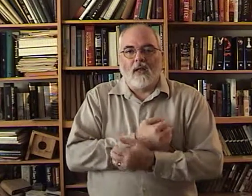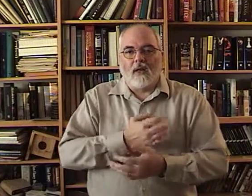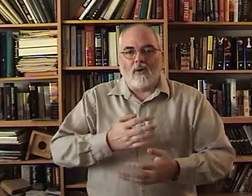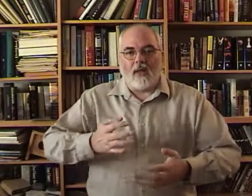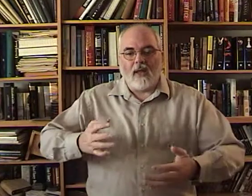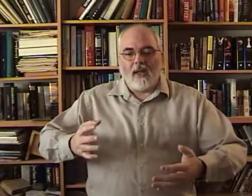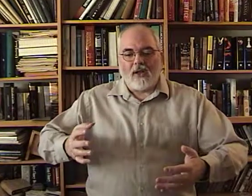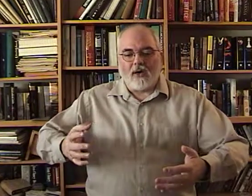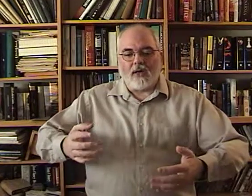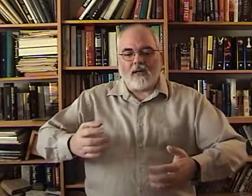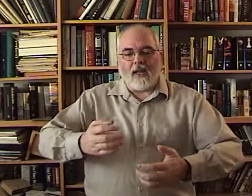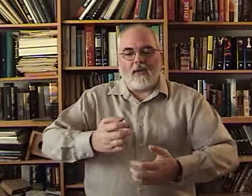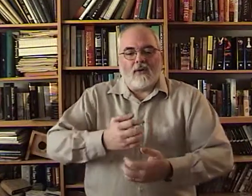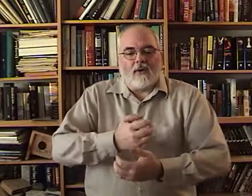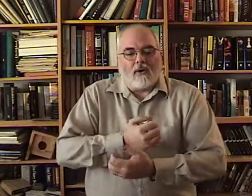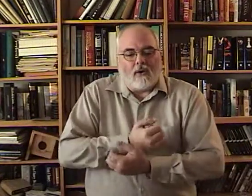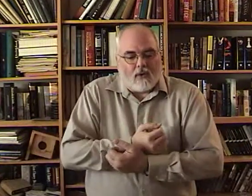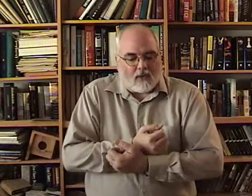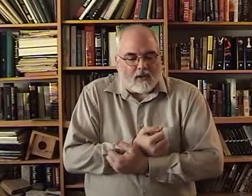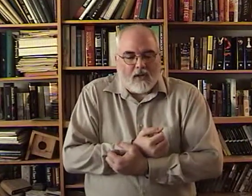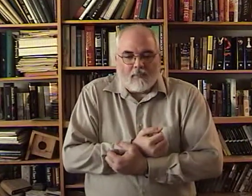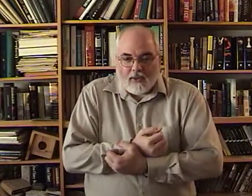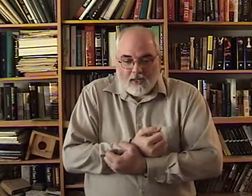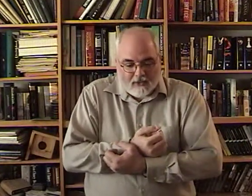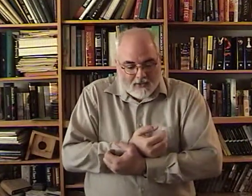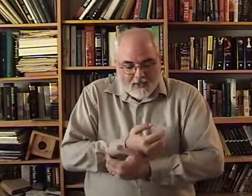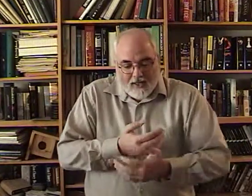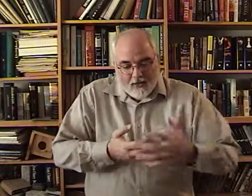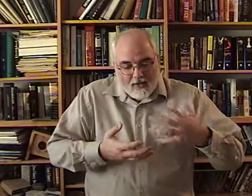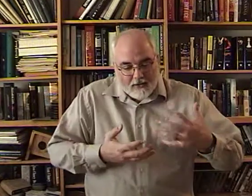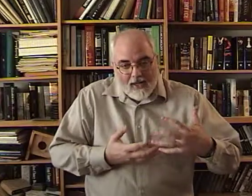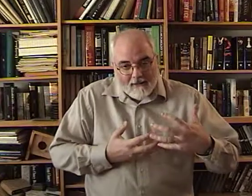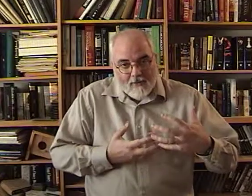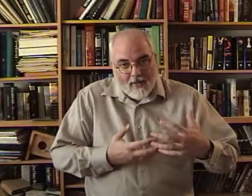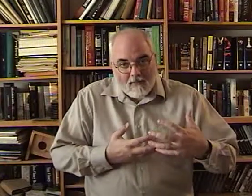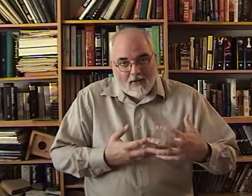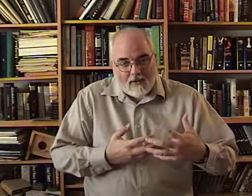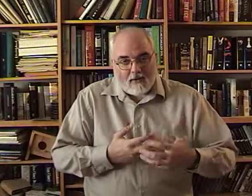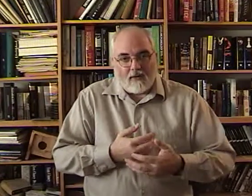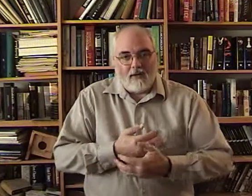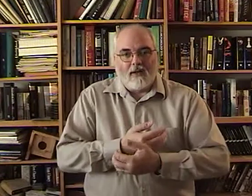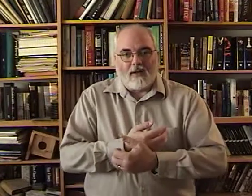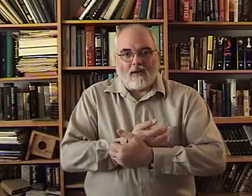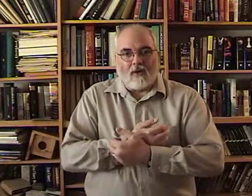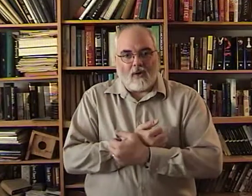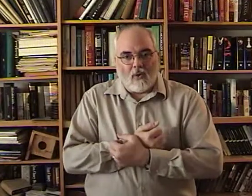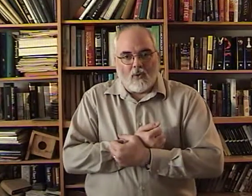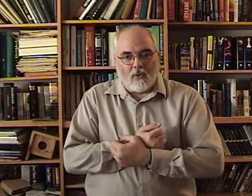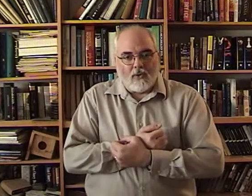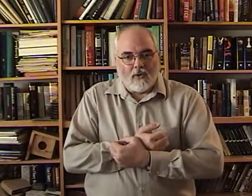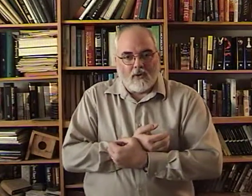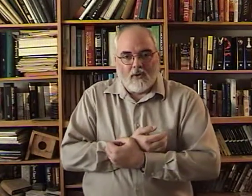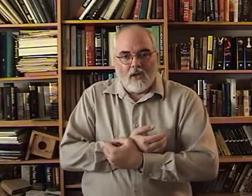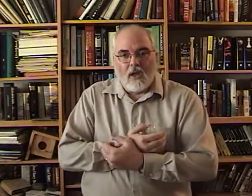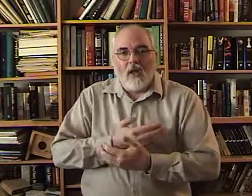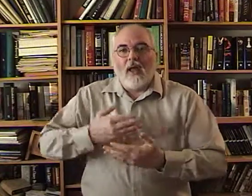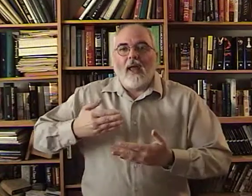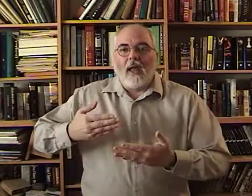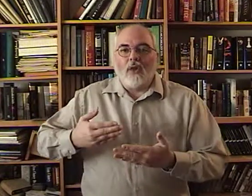Okay. You're just going take it. And you're going to hold it. Pretend. Pretend you actually have a baby here. Alright. Hold. A